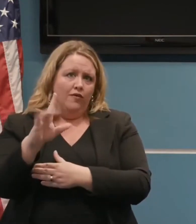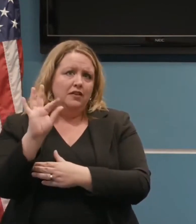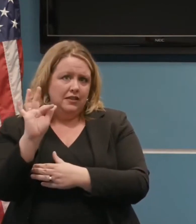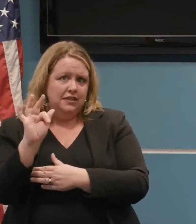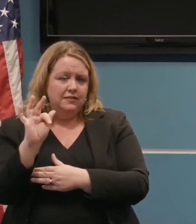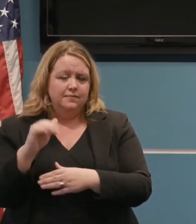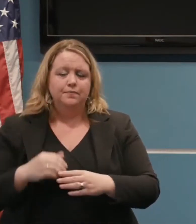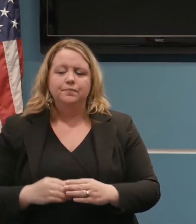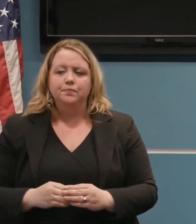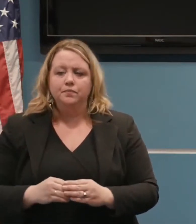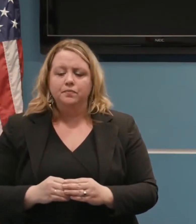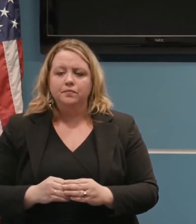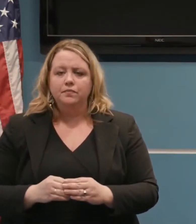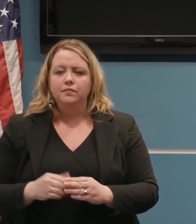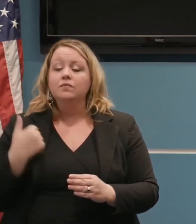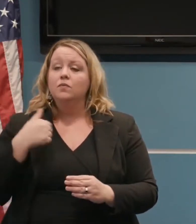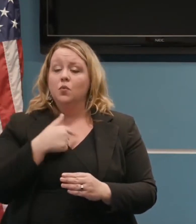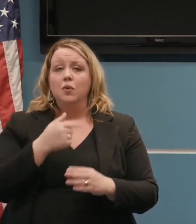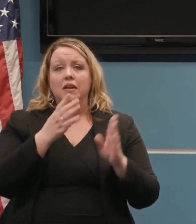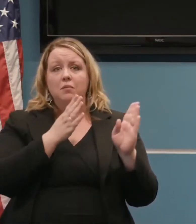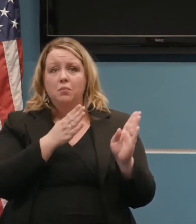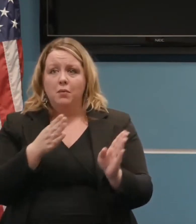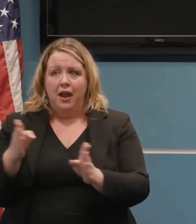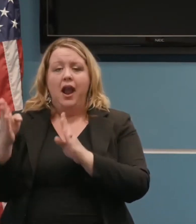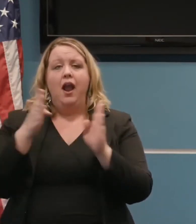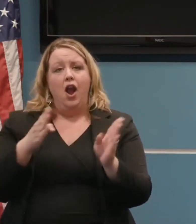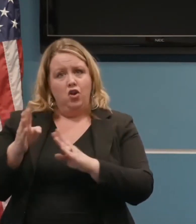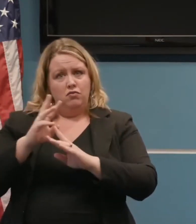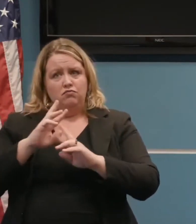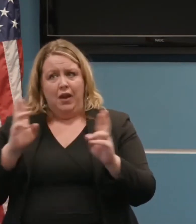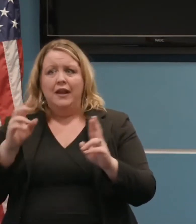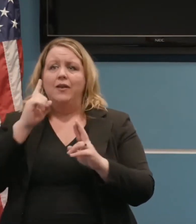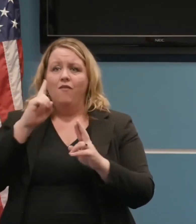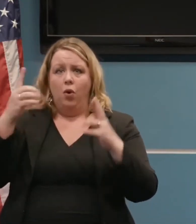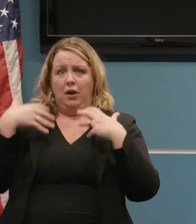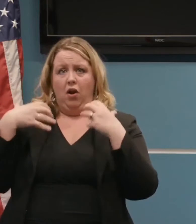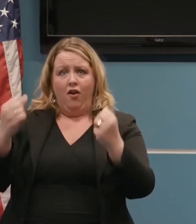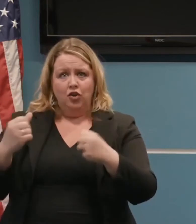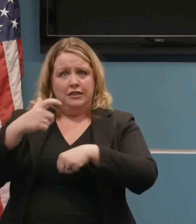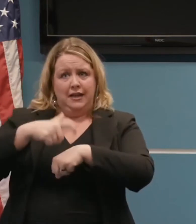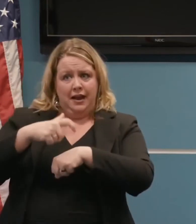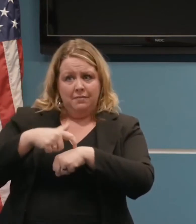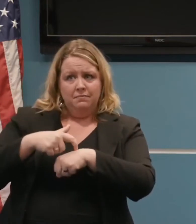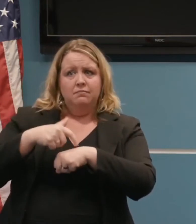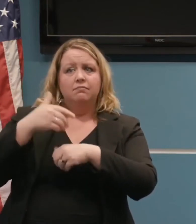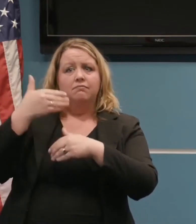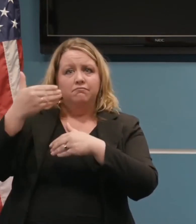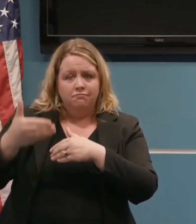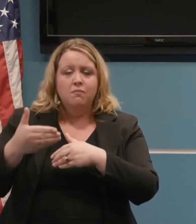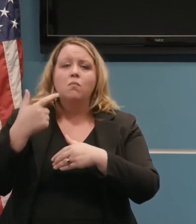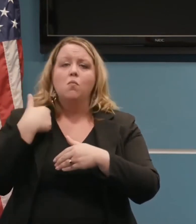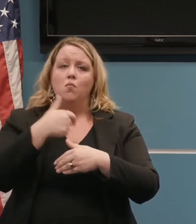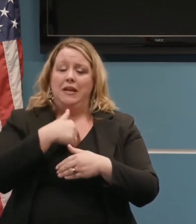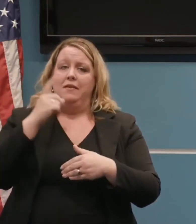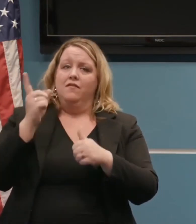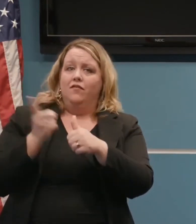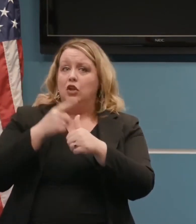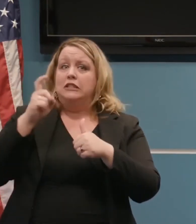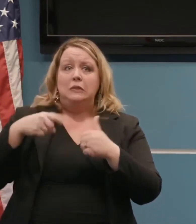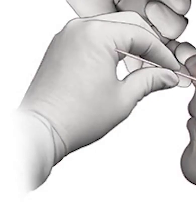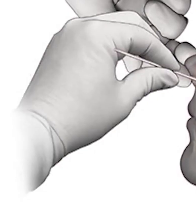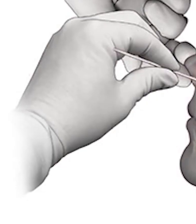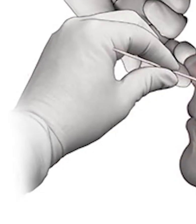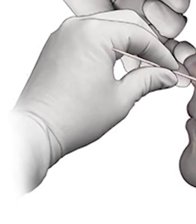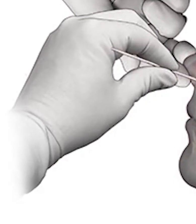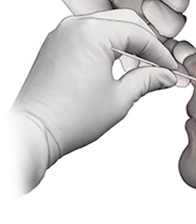As we prepare for moving into a recovery phase, we recognize that we must have good data to drive our